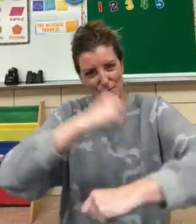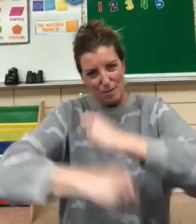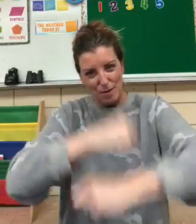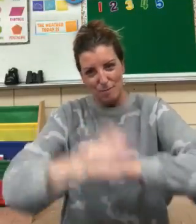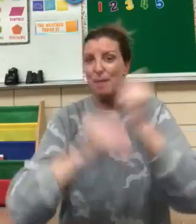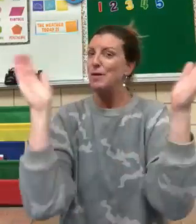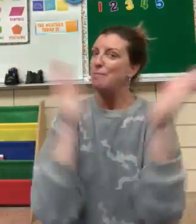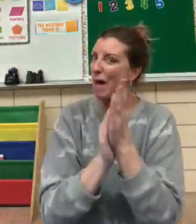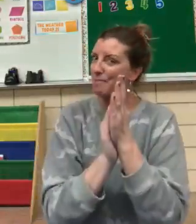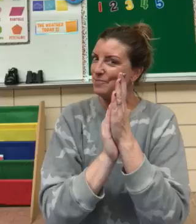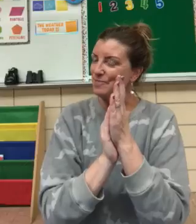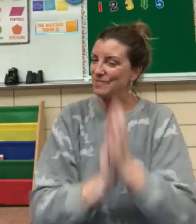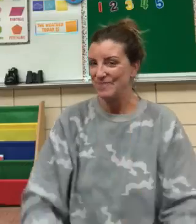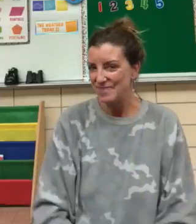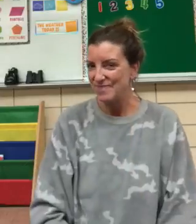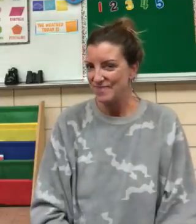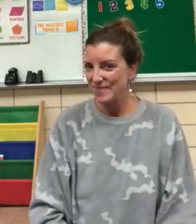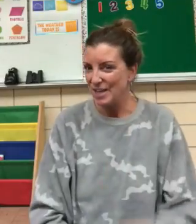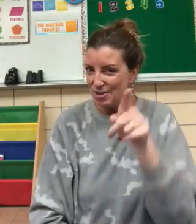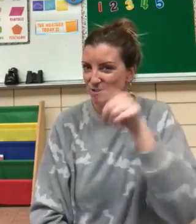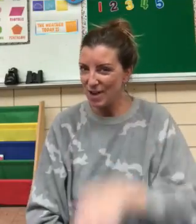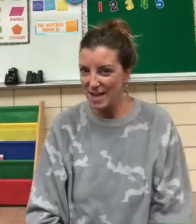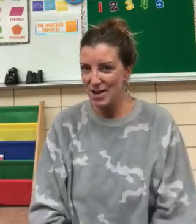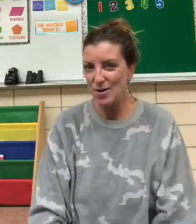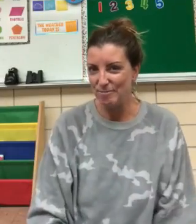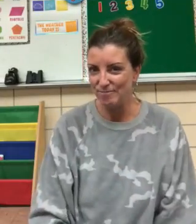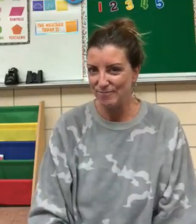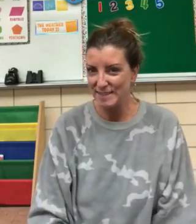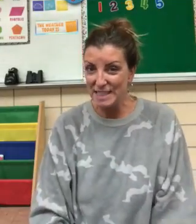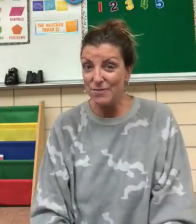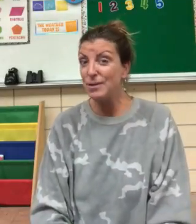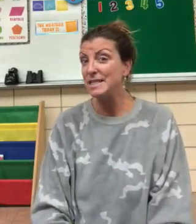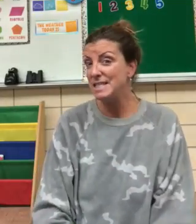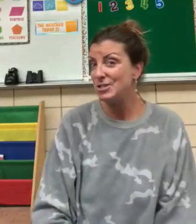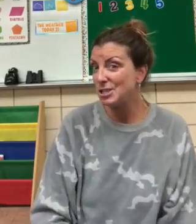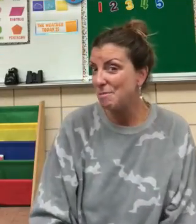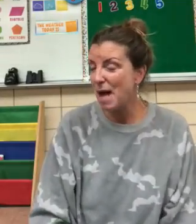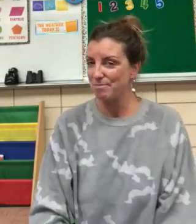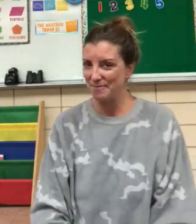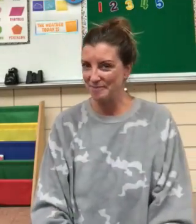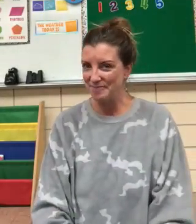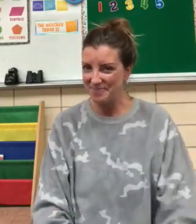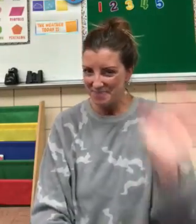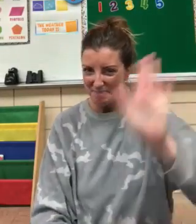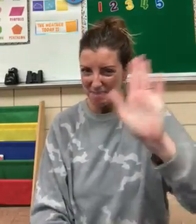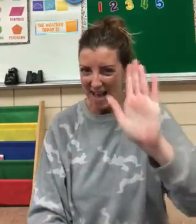Bubble, pop! You try at home. See if you can teach it to mom. Bye!